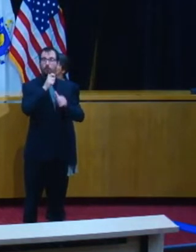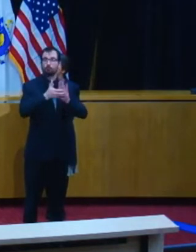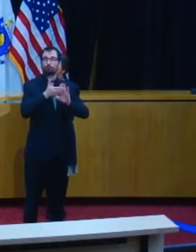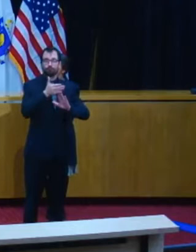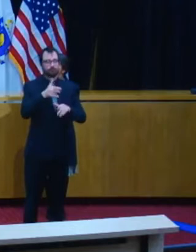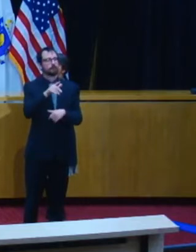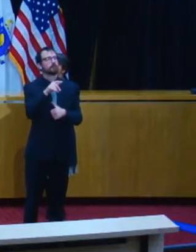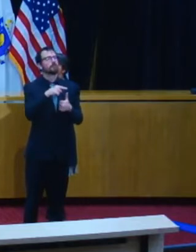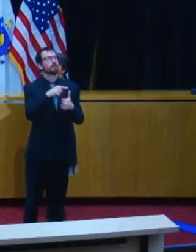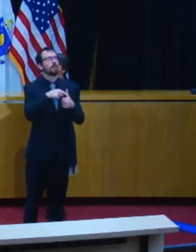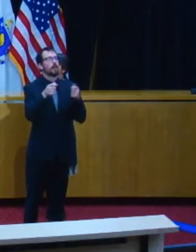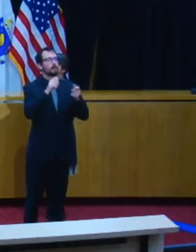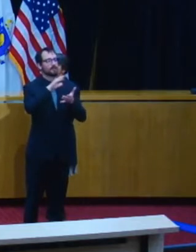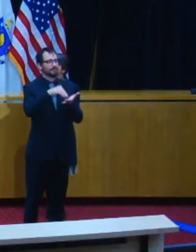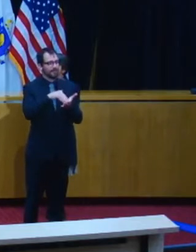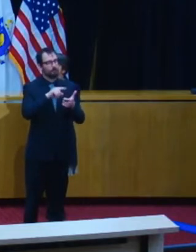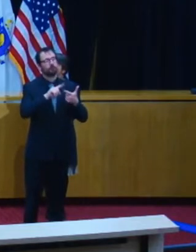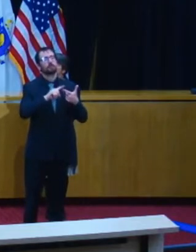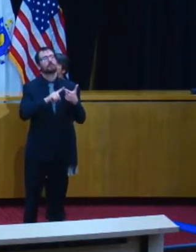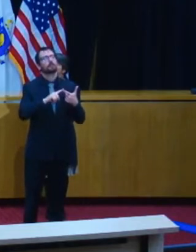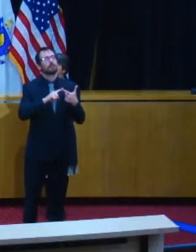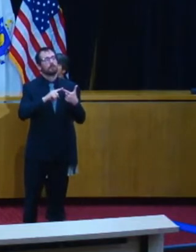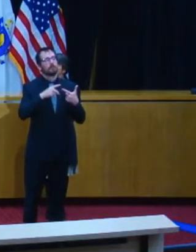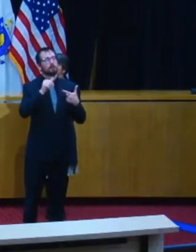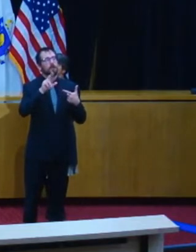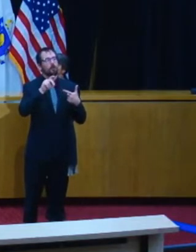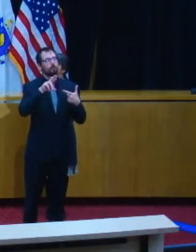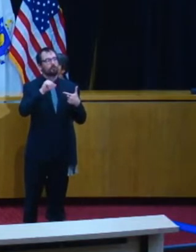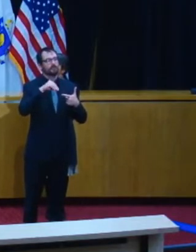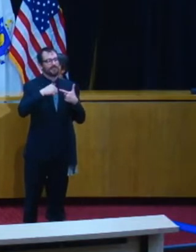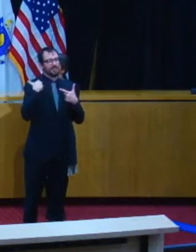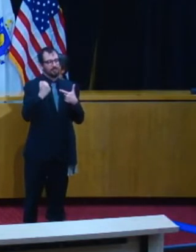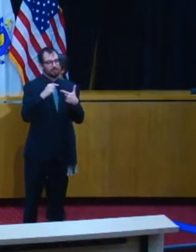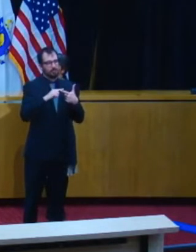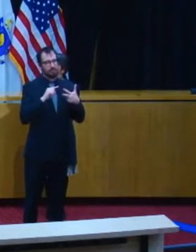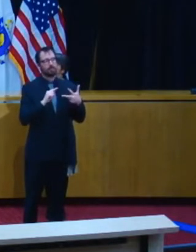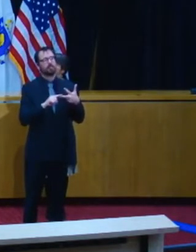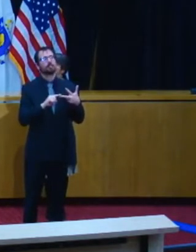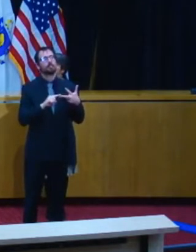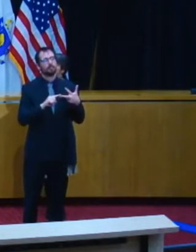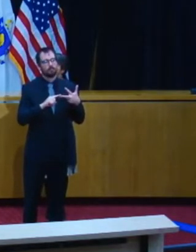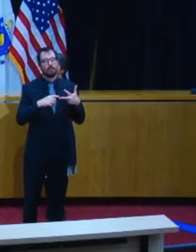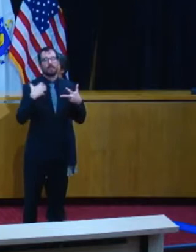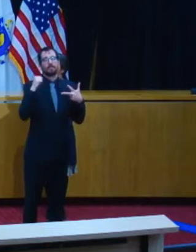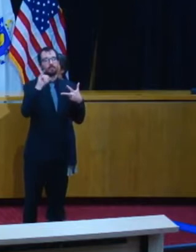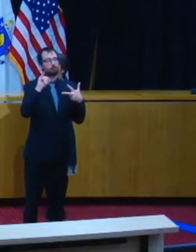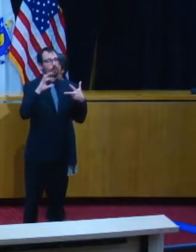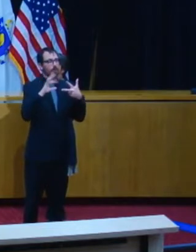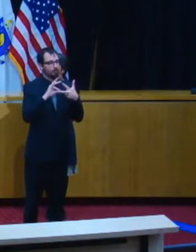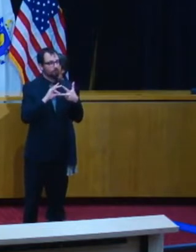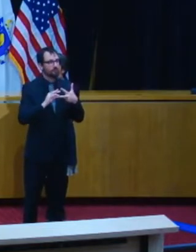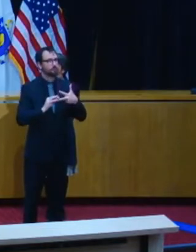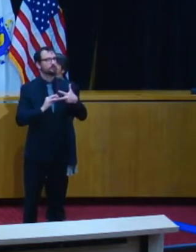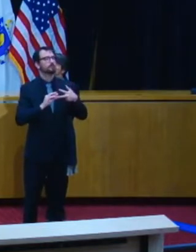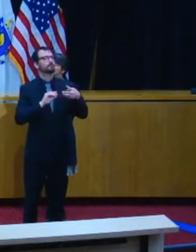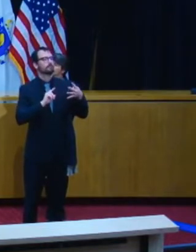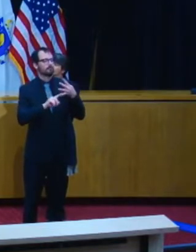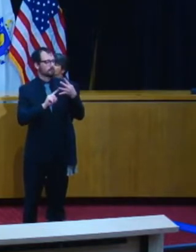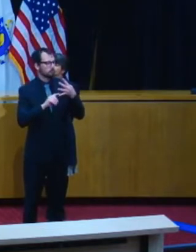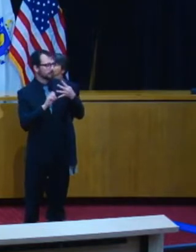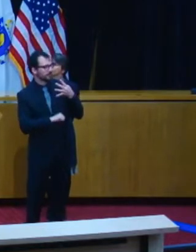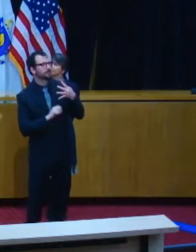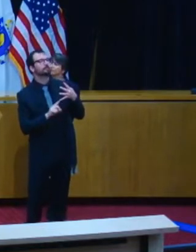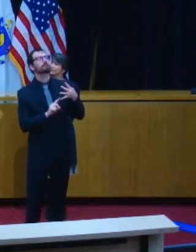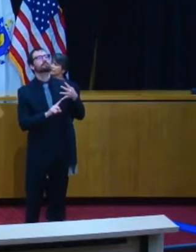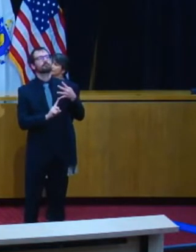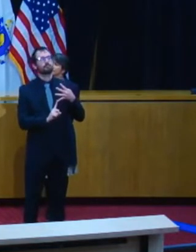Enhanced tracing capacity is an enormously powerful tool for public health officials to rely on